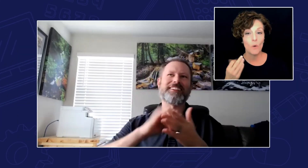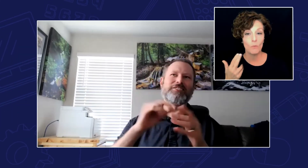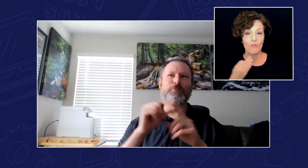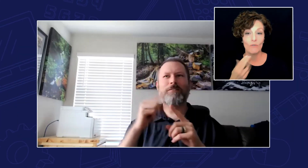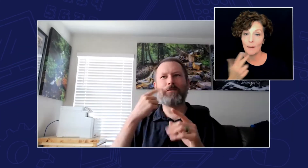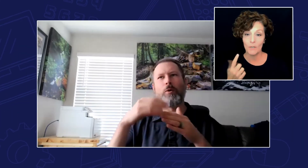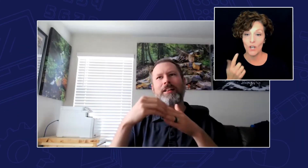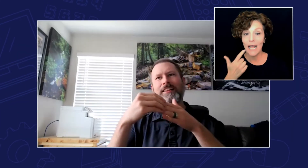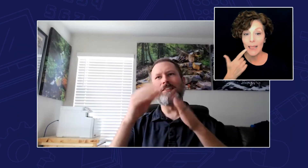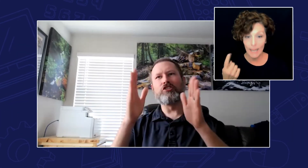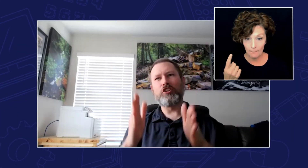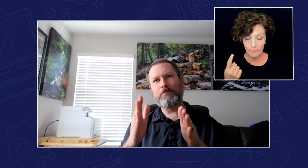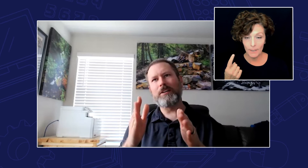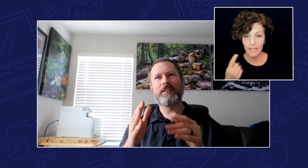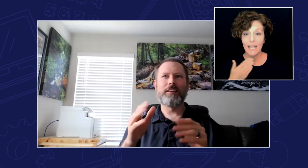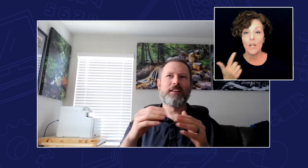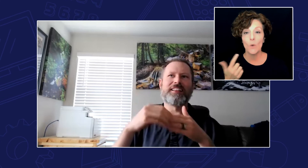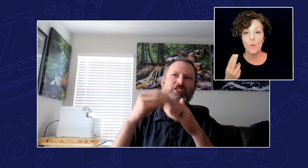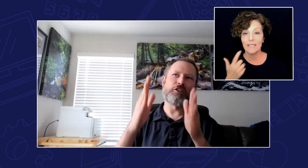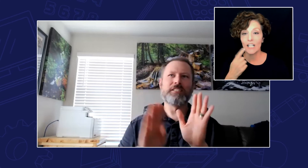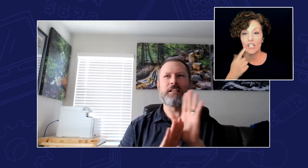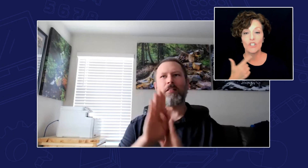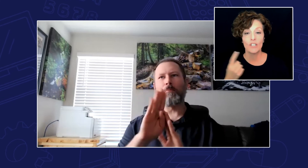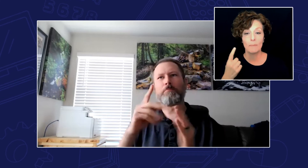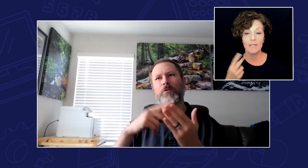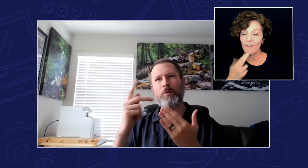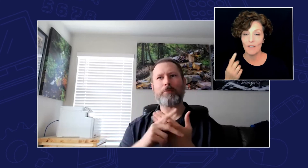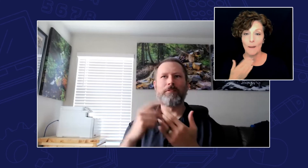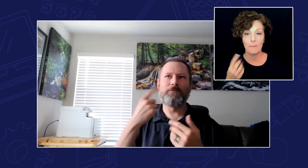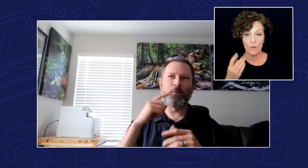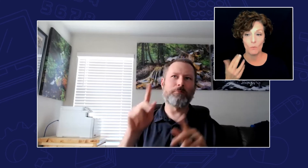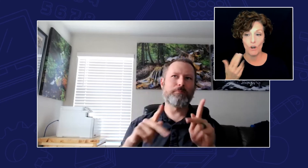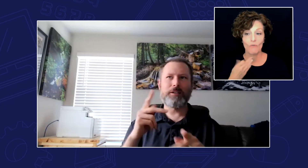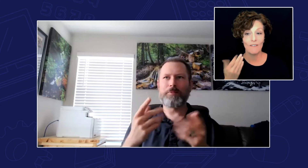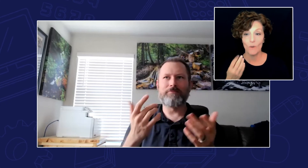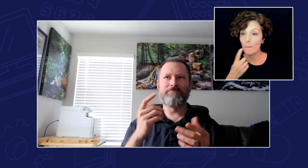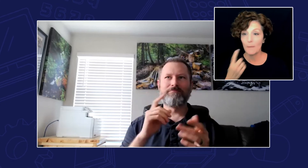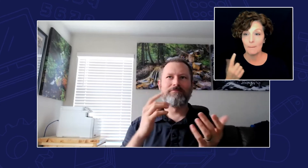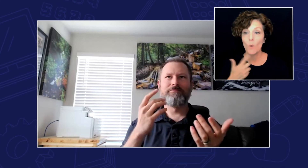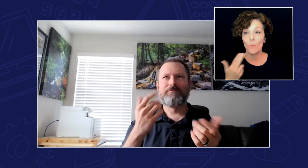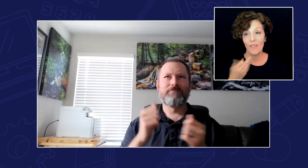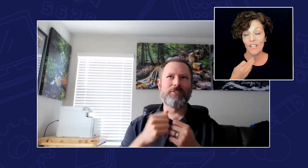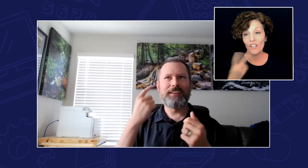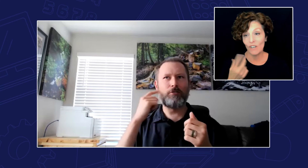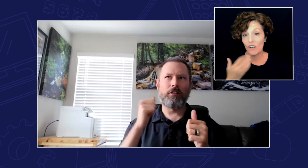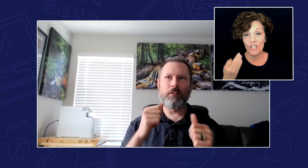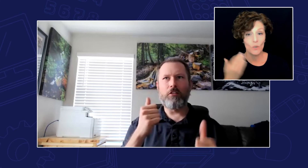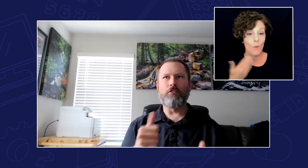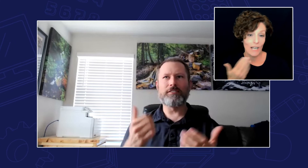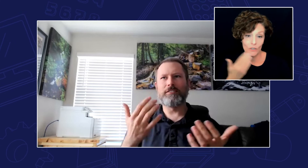it was a leadership development program for people with hearing loss so I got to meet